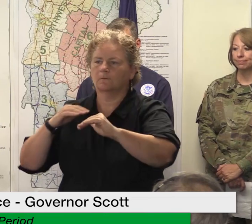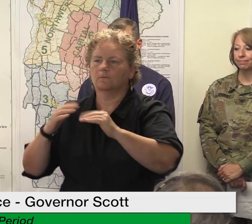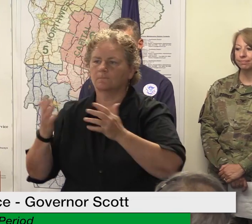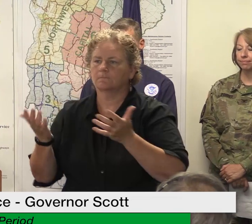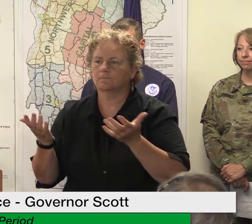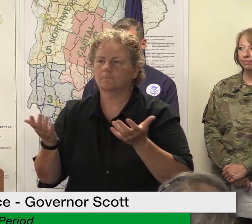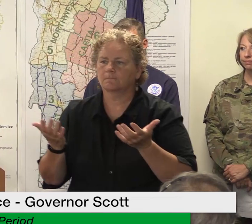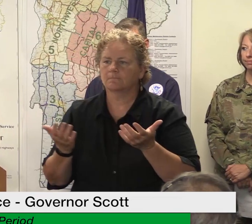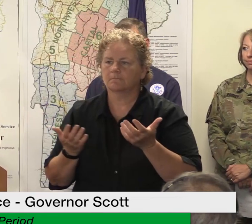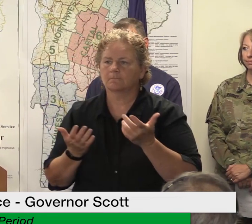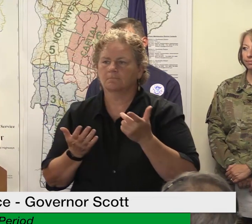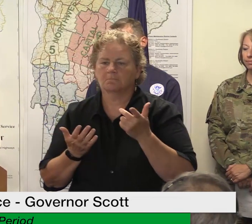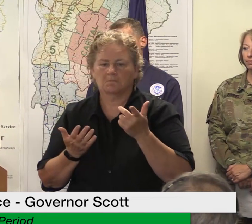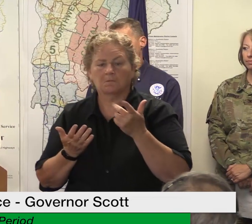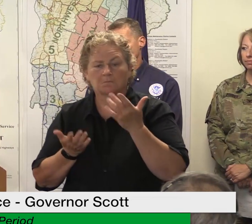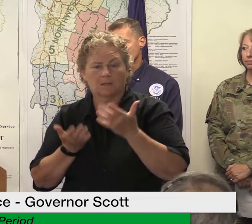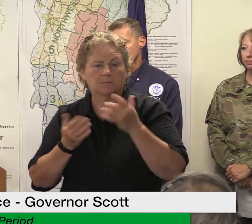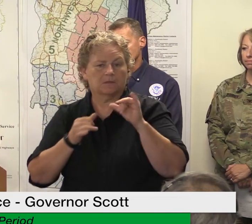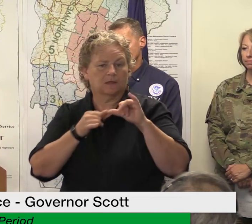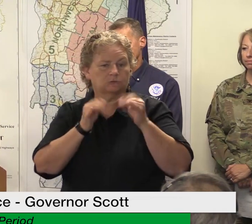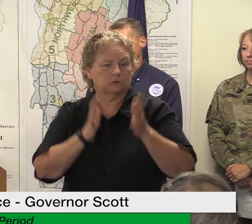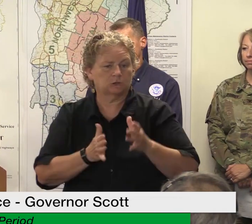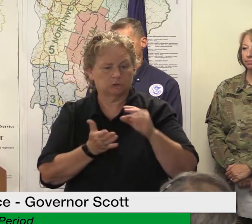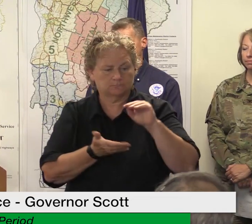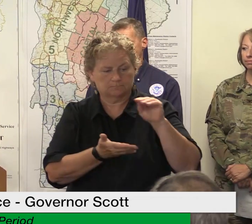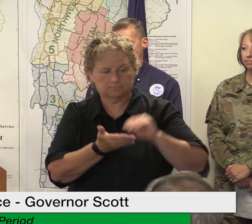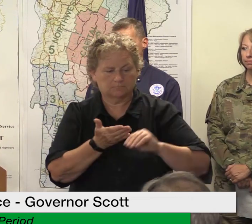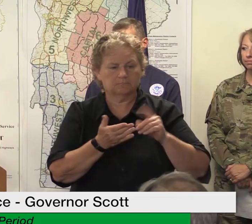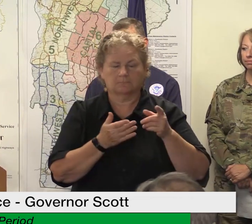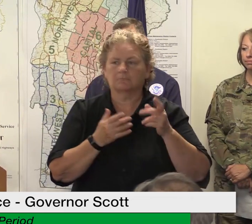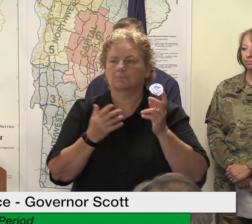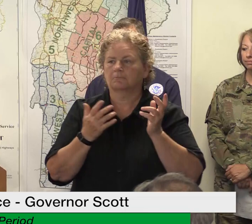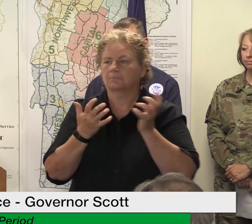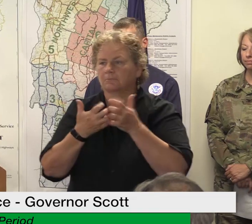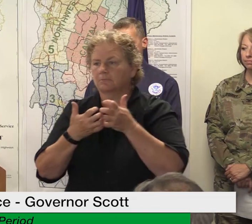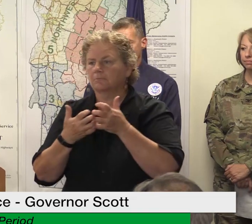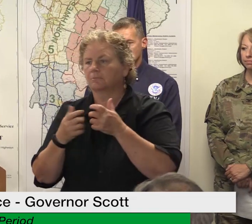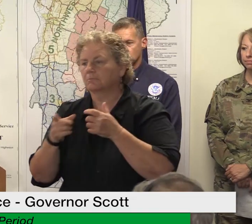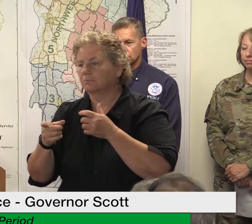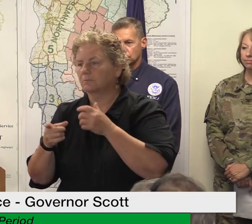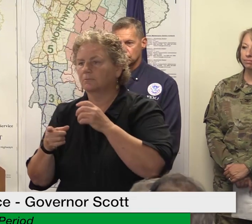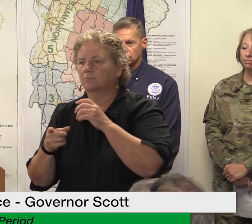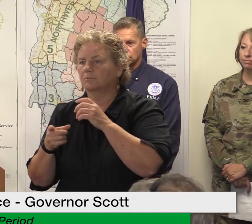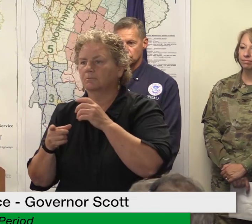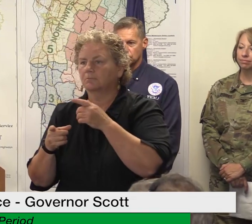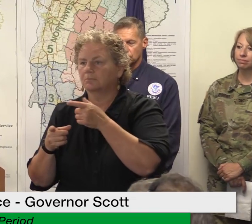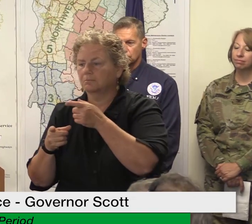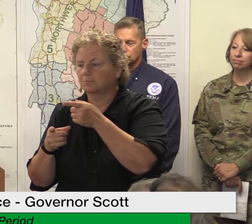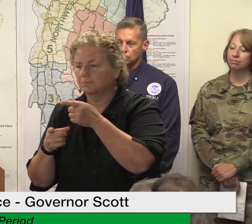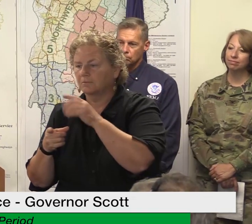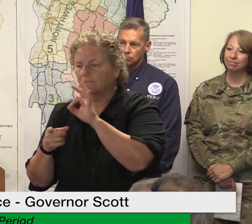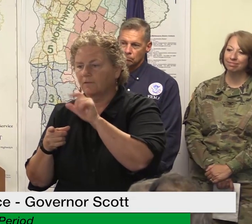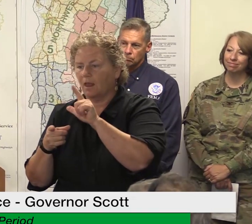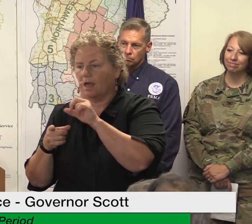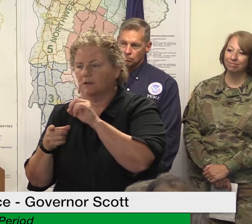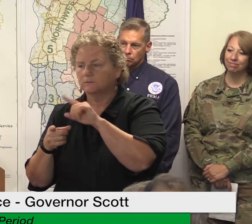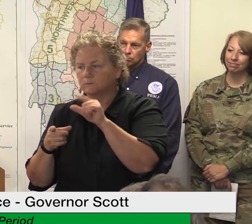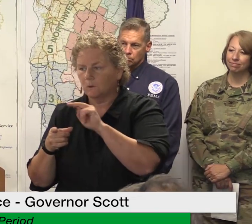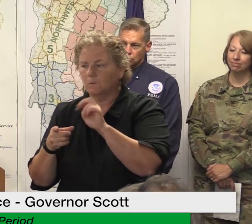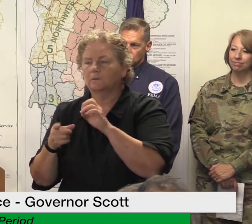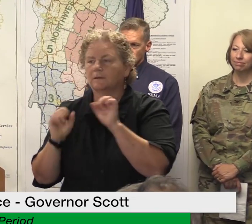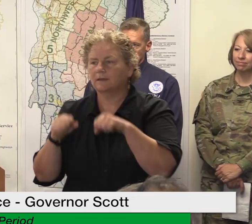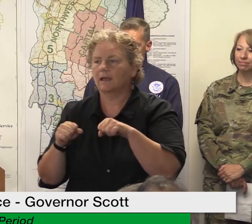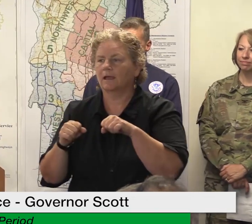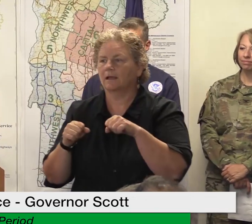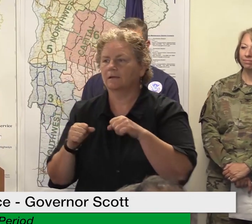you can accomplish both those eight hours uh is that paid volunteer